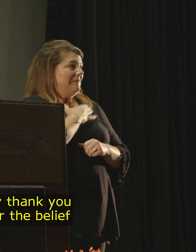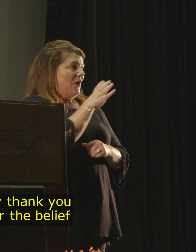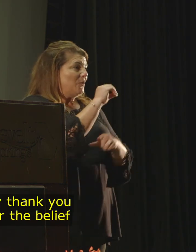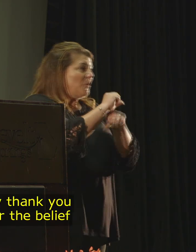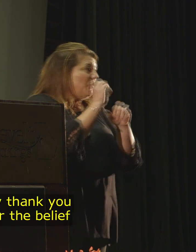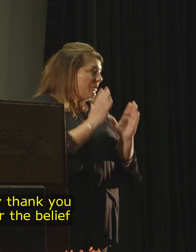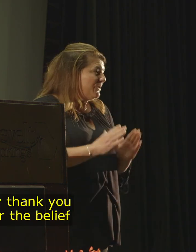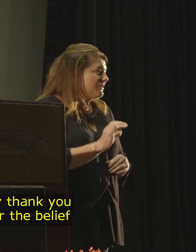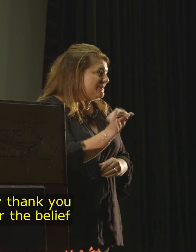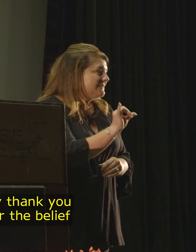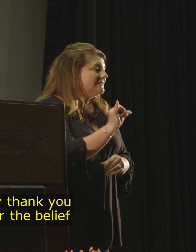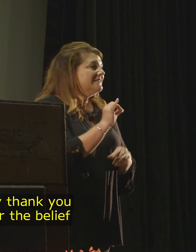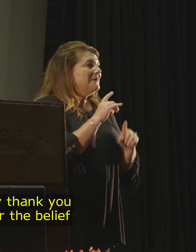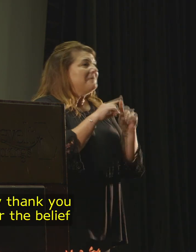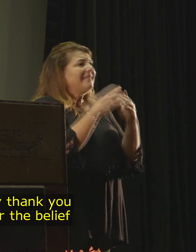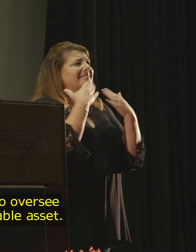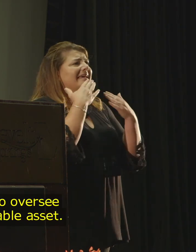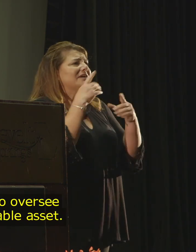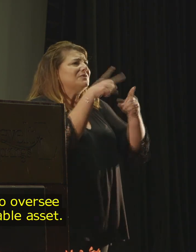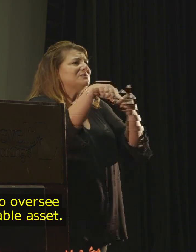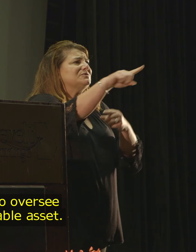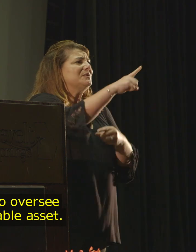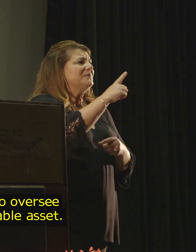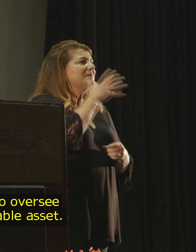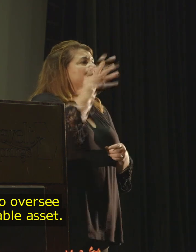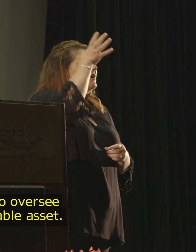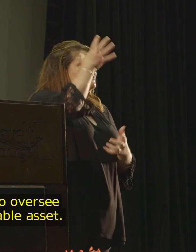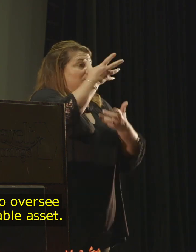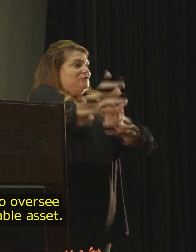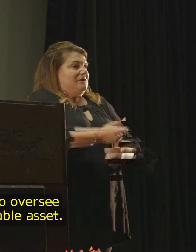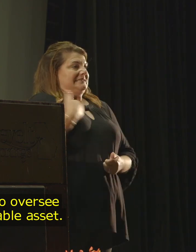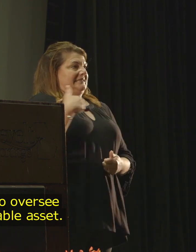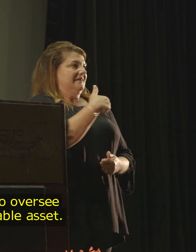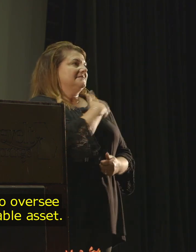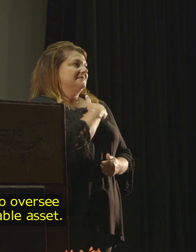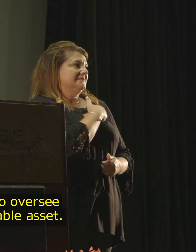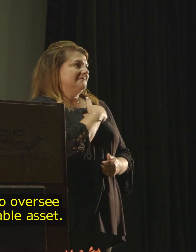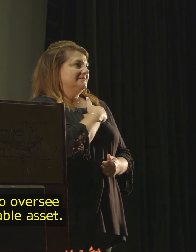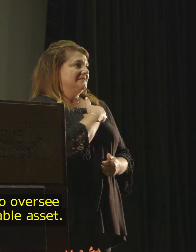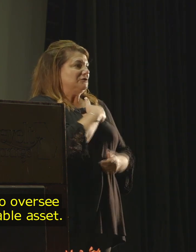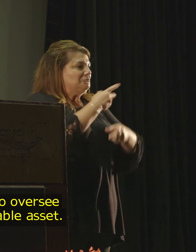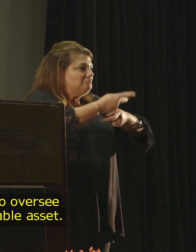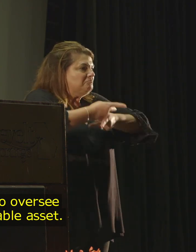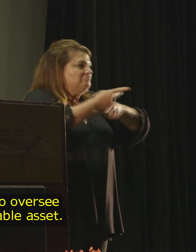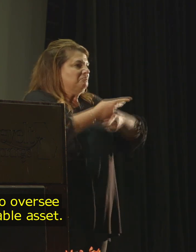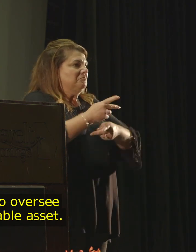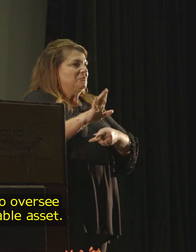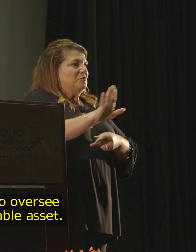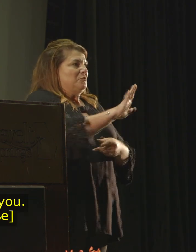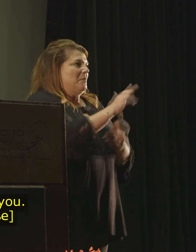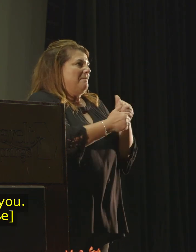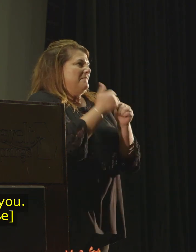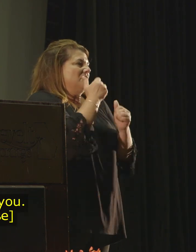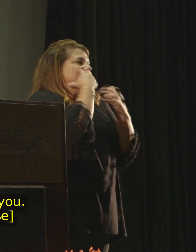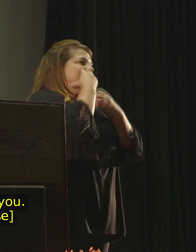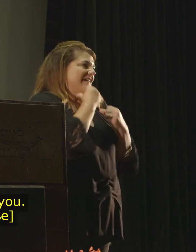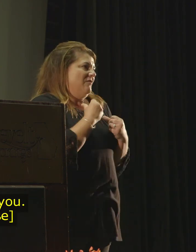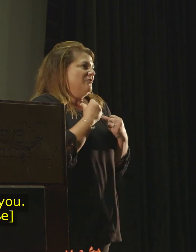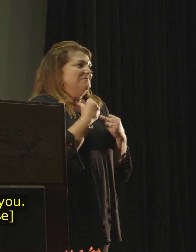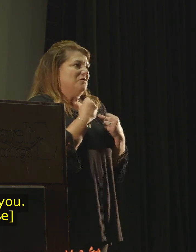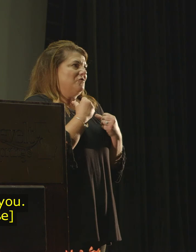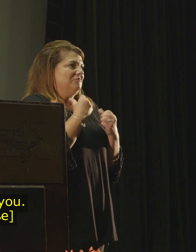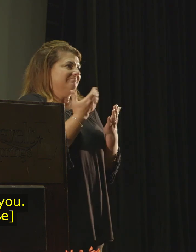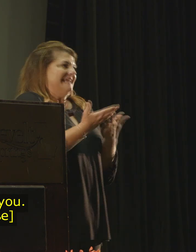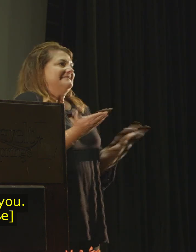But I want to say thank you to the parents for the belief you had in us to oversee your most valuable asset. So, thank you.